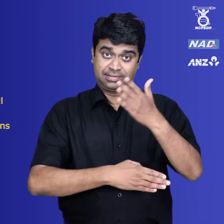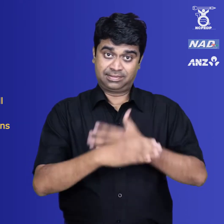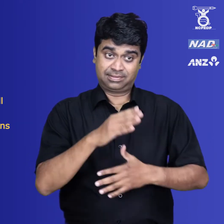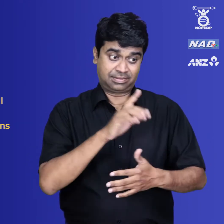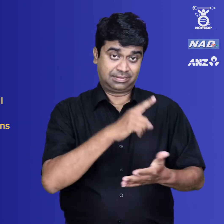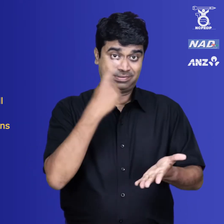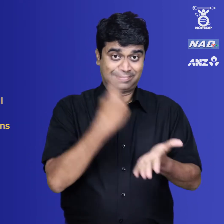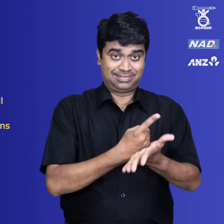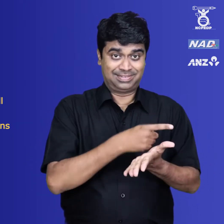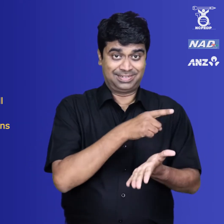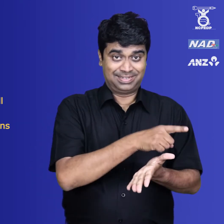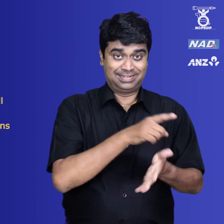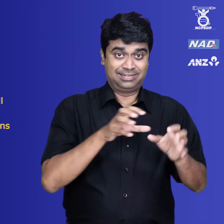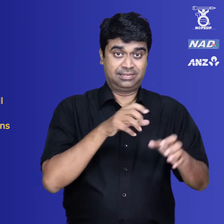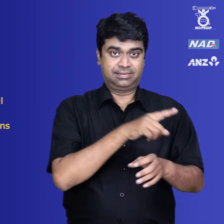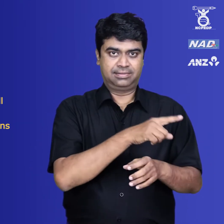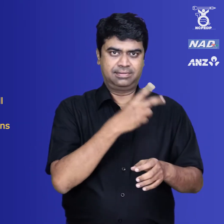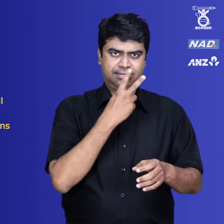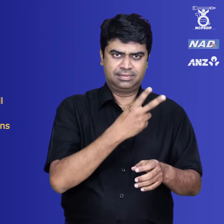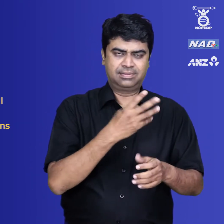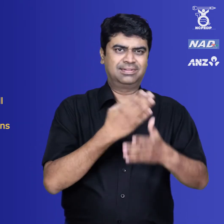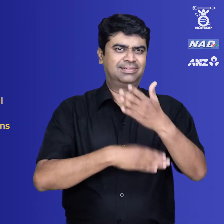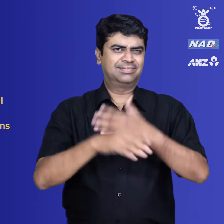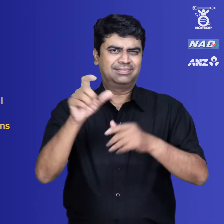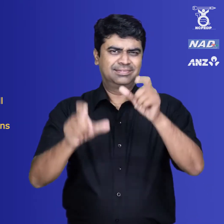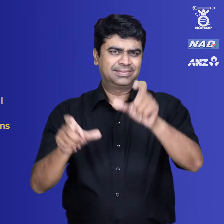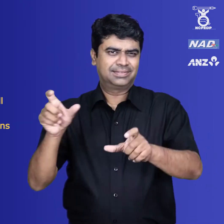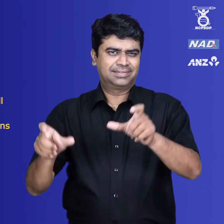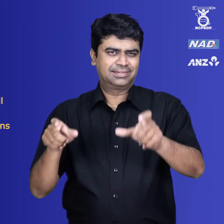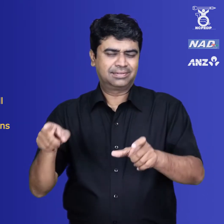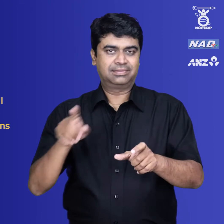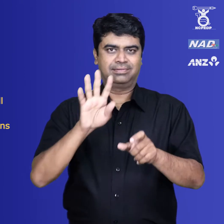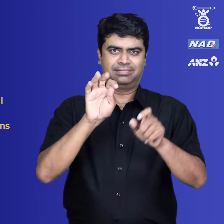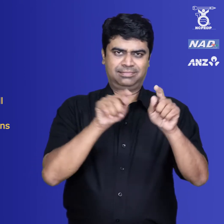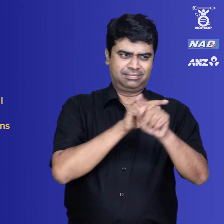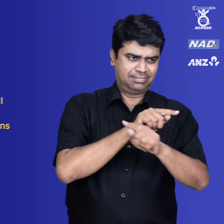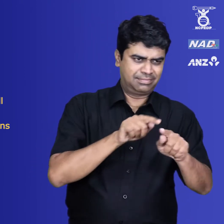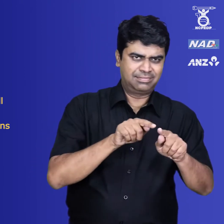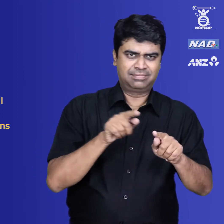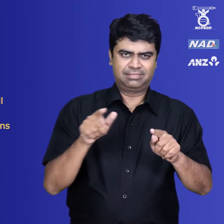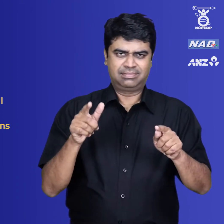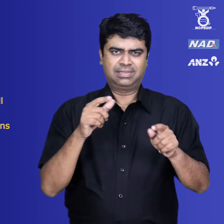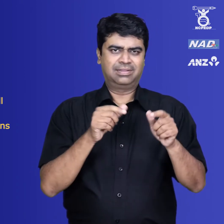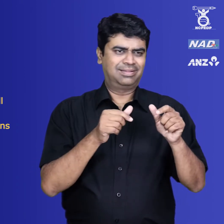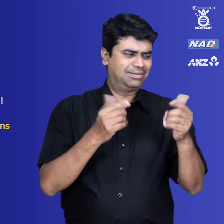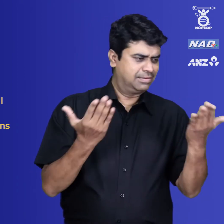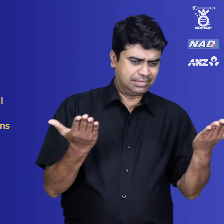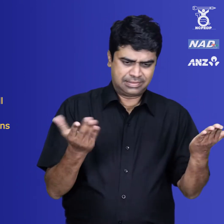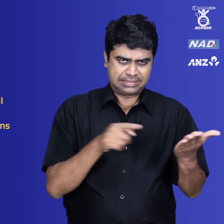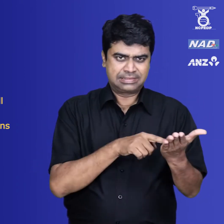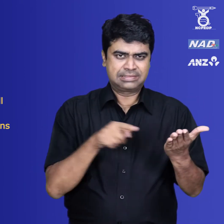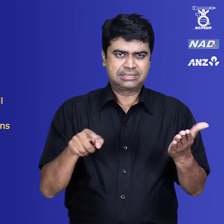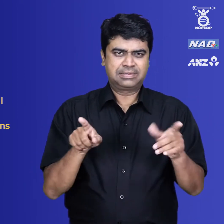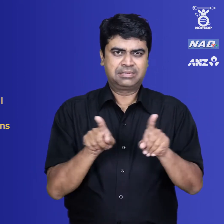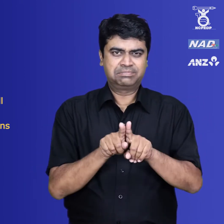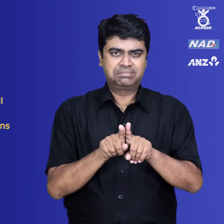jurisdiction within which and the terms and conditions subject to which the Certifying Authority shall